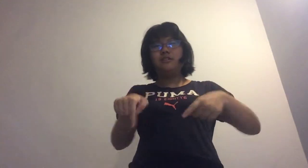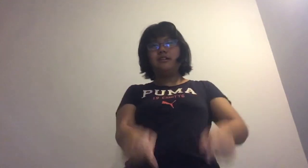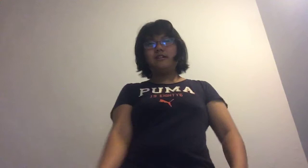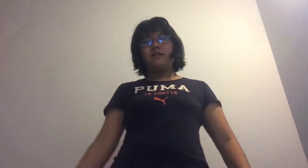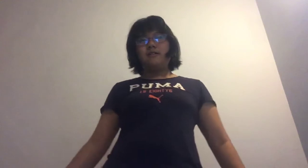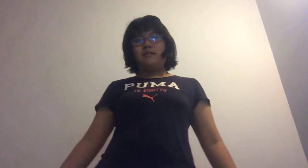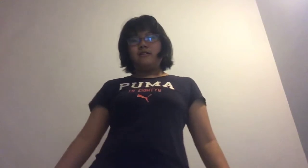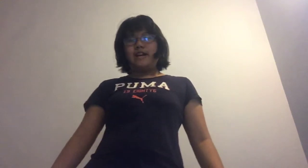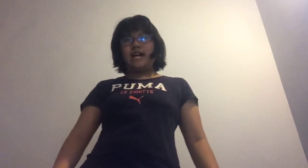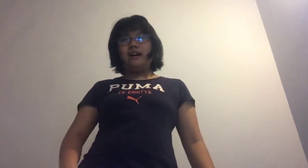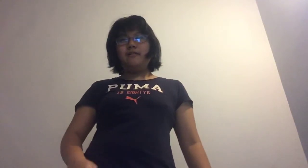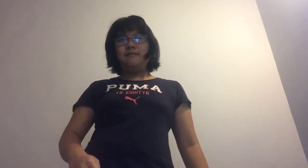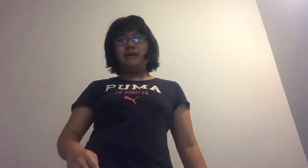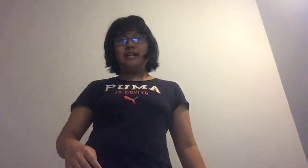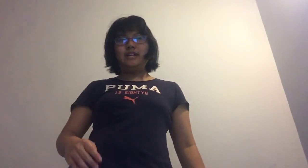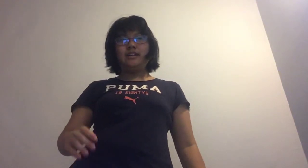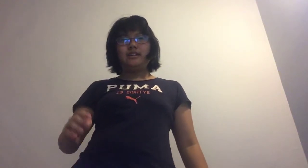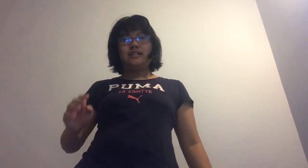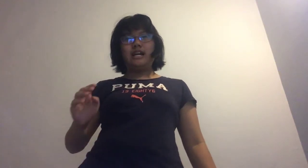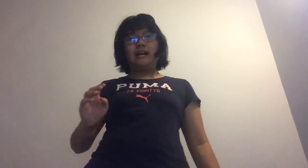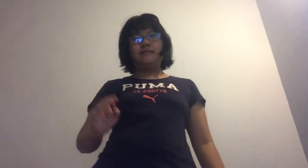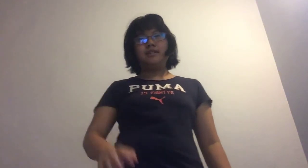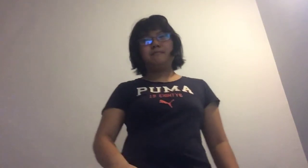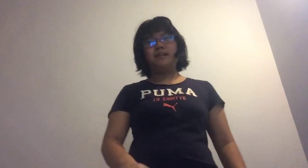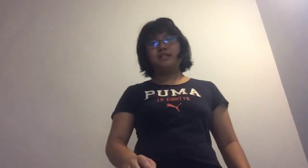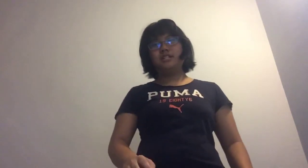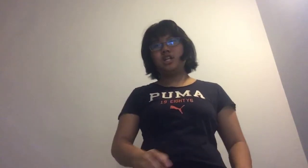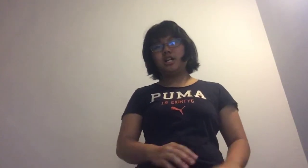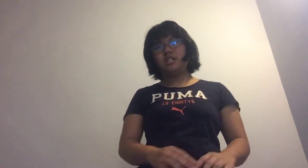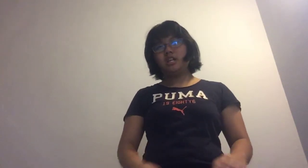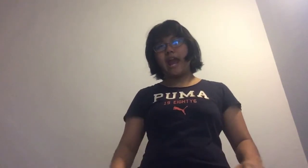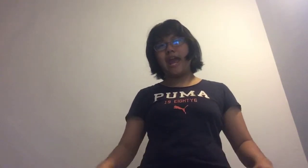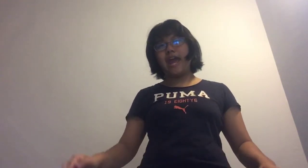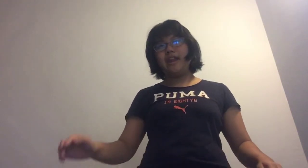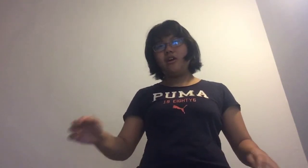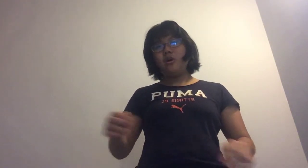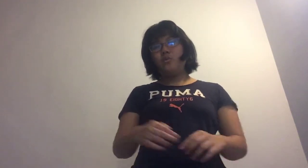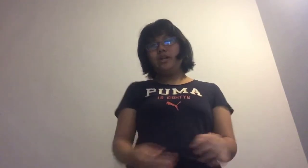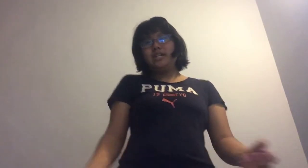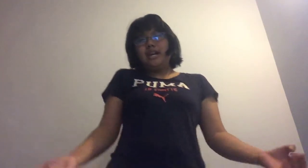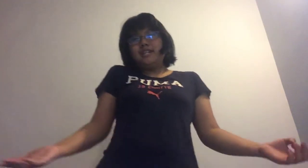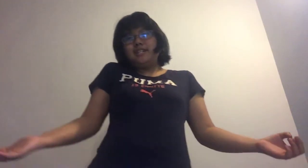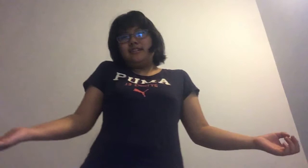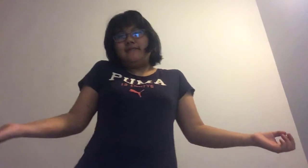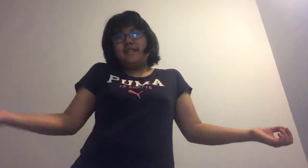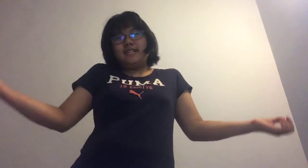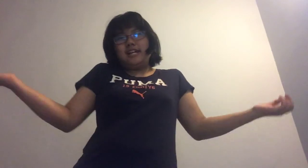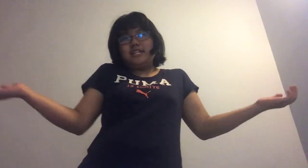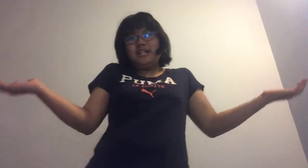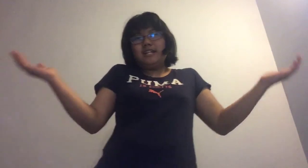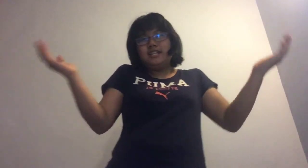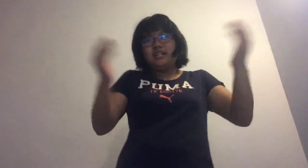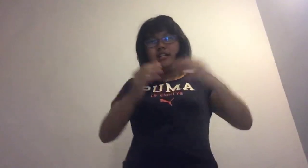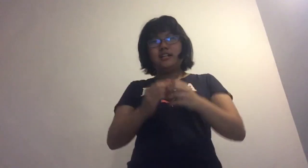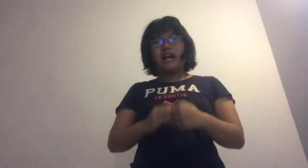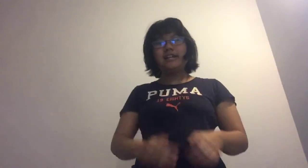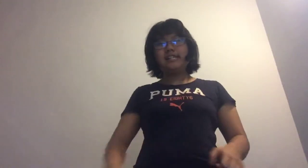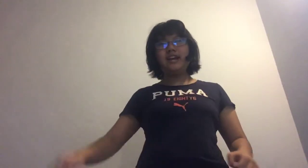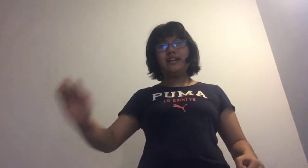how many times you've been to church. And which age do you even attend church? I'll see you